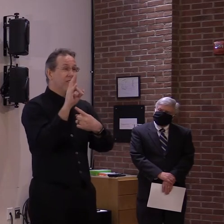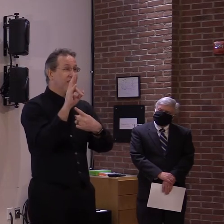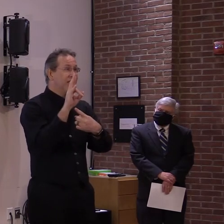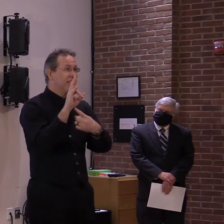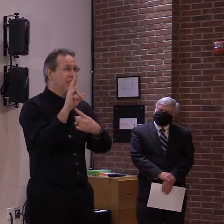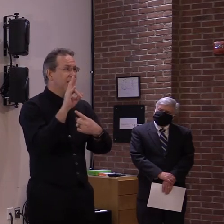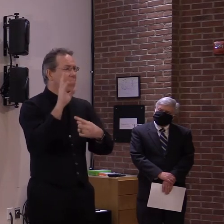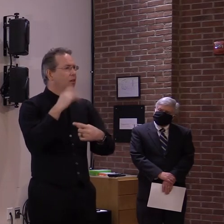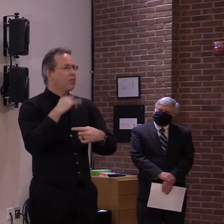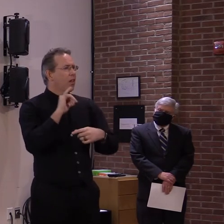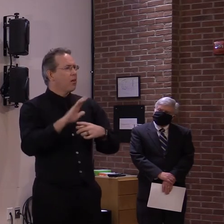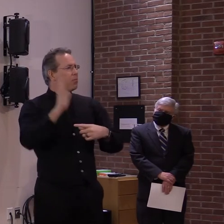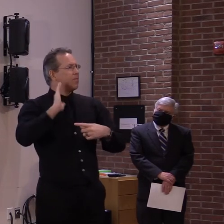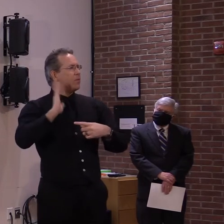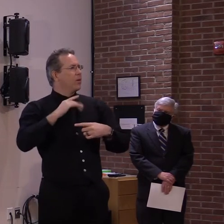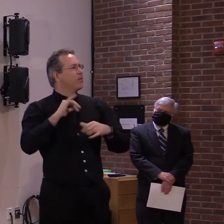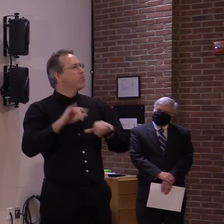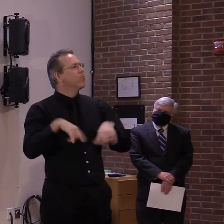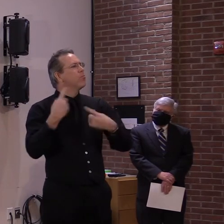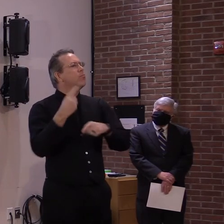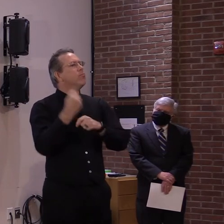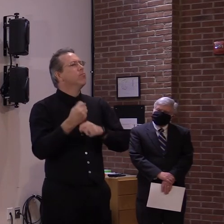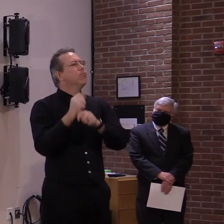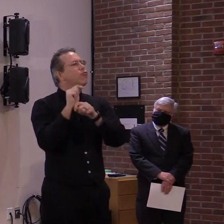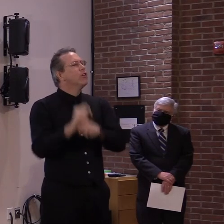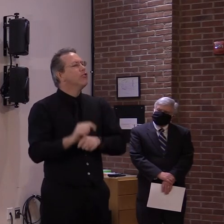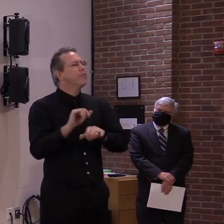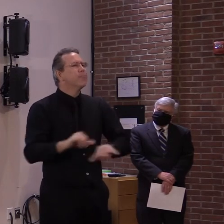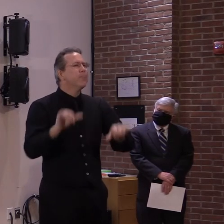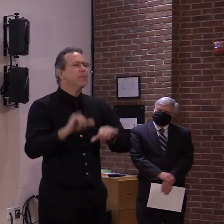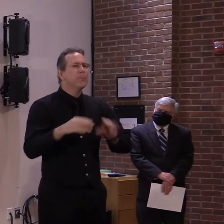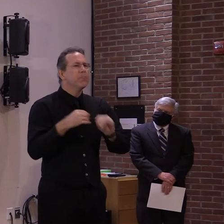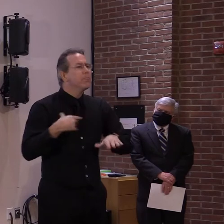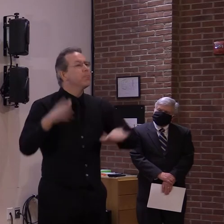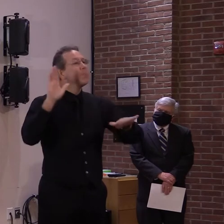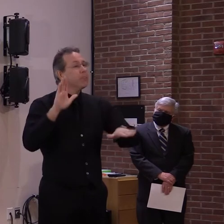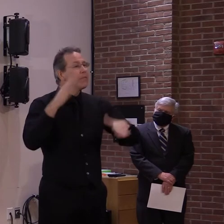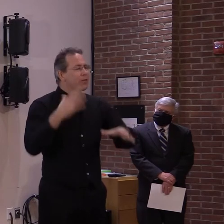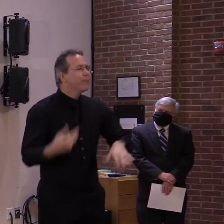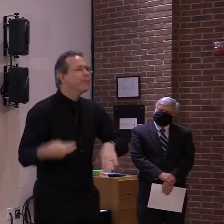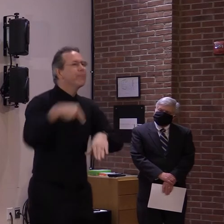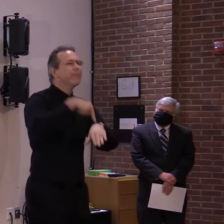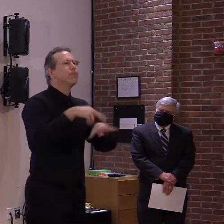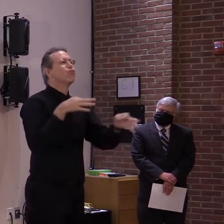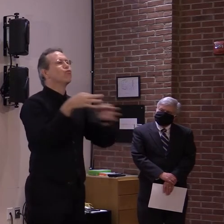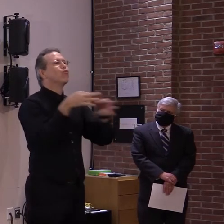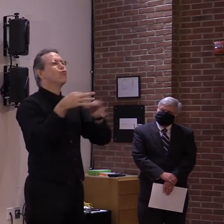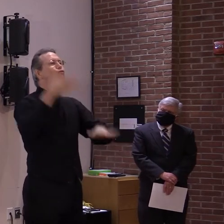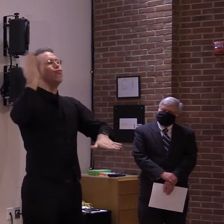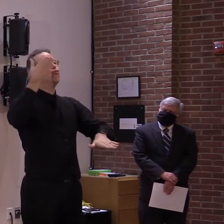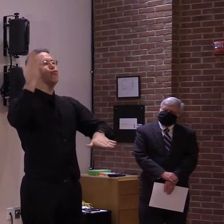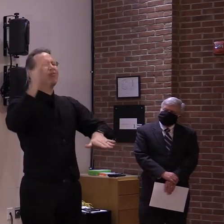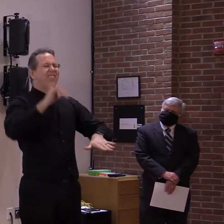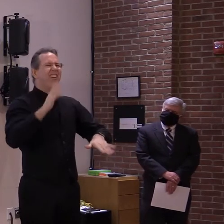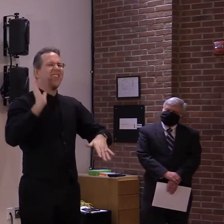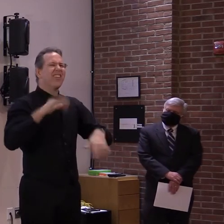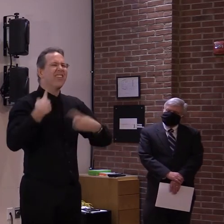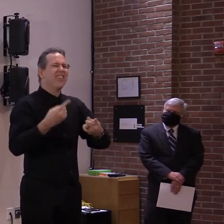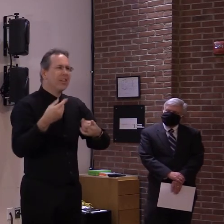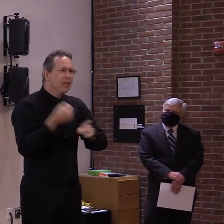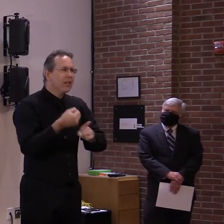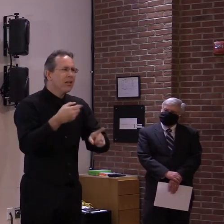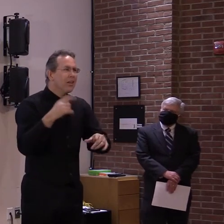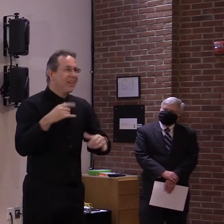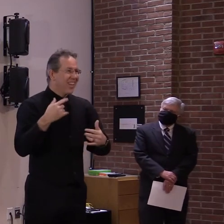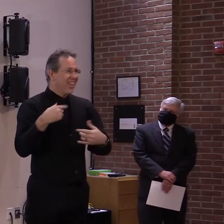not part of a previous bill, uh, that the, that the legislature didn't, uh, move forward or, or didn't, that turned